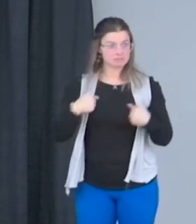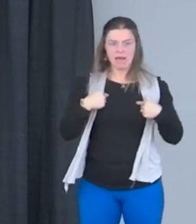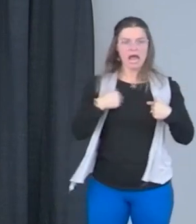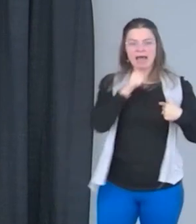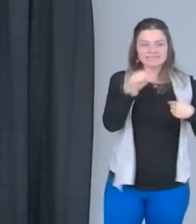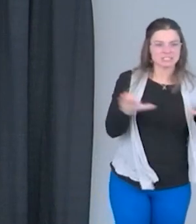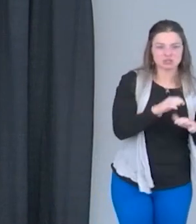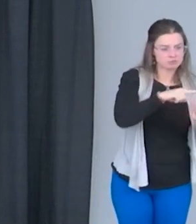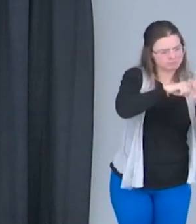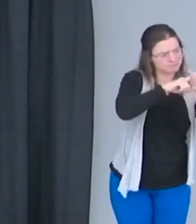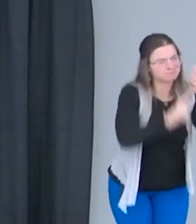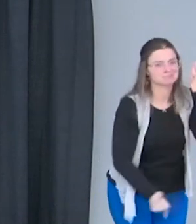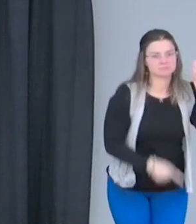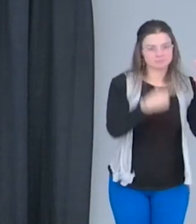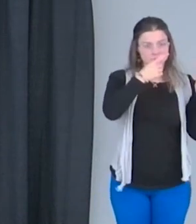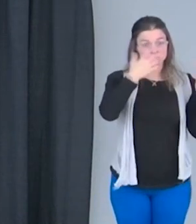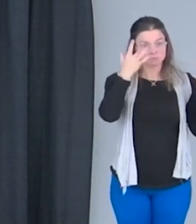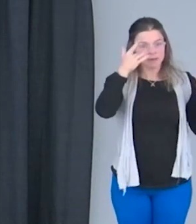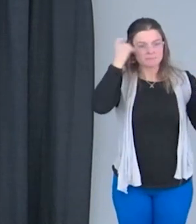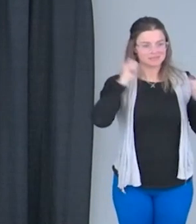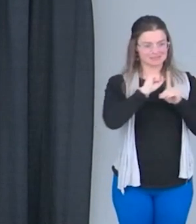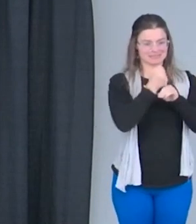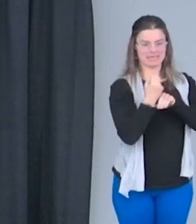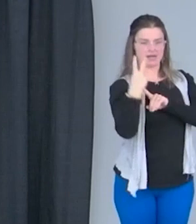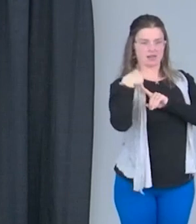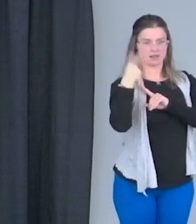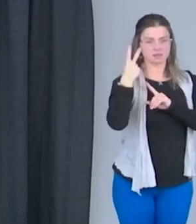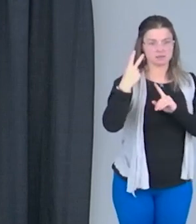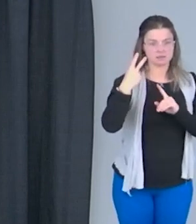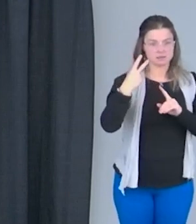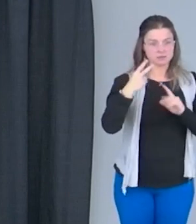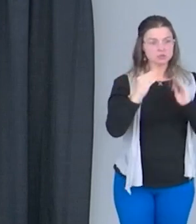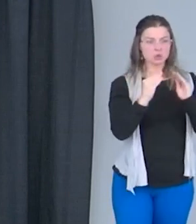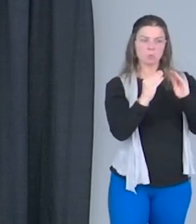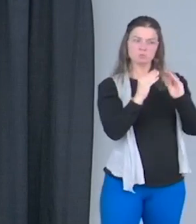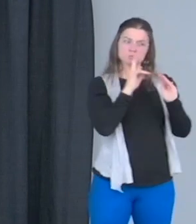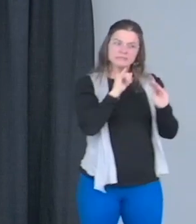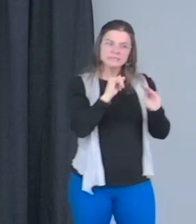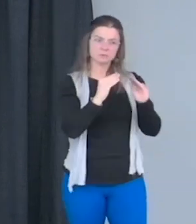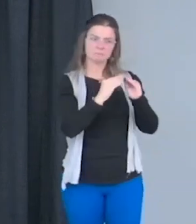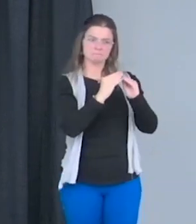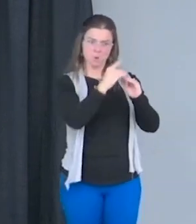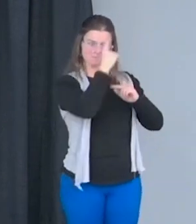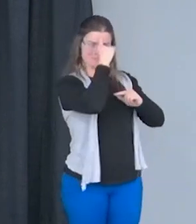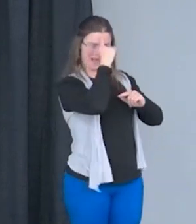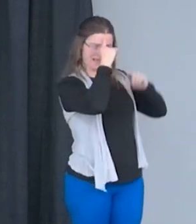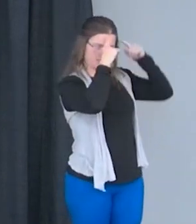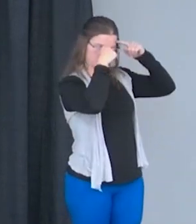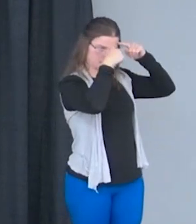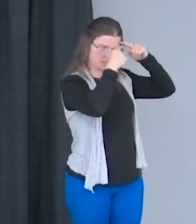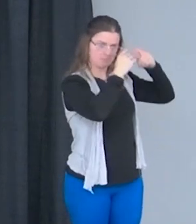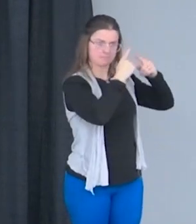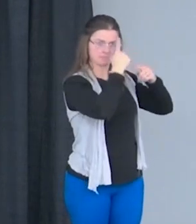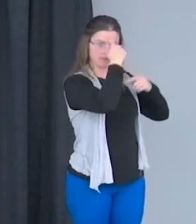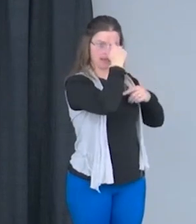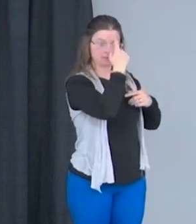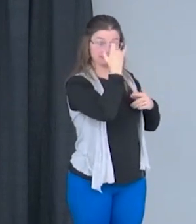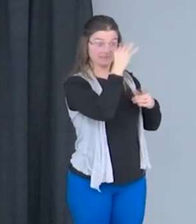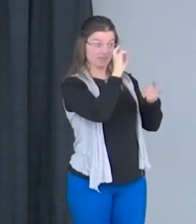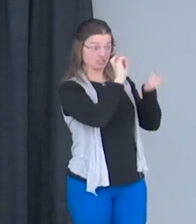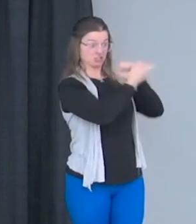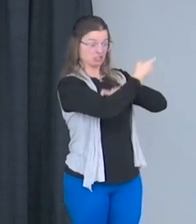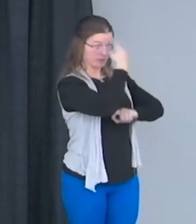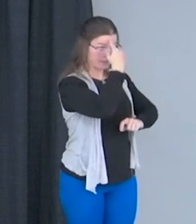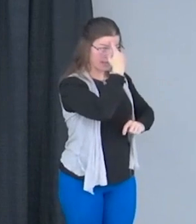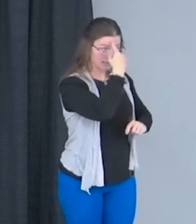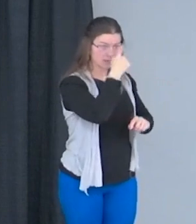I wouldn't, I would say that it was, it was more my mindset than everything. Because if I had changed my mindset, I could